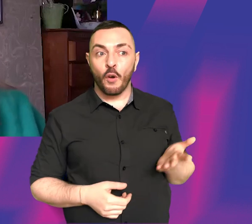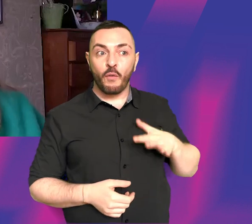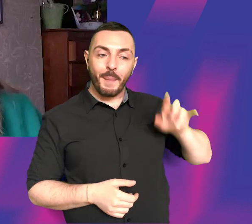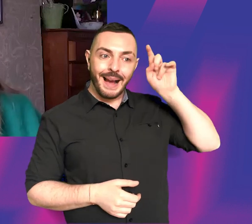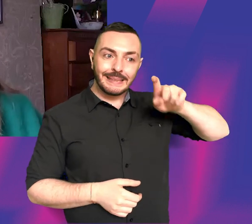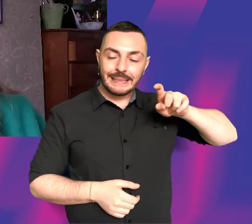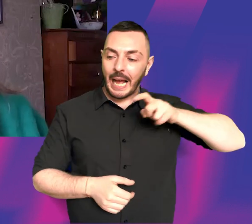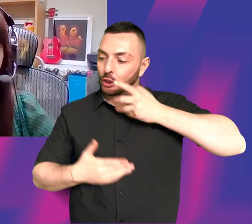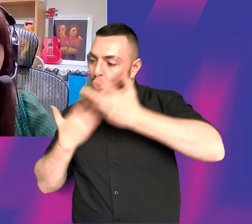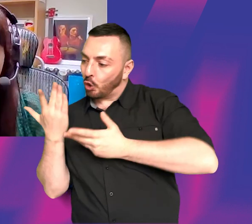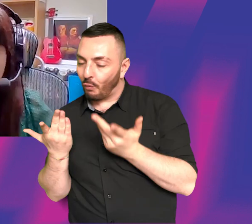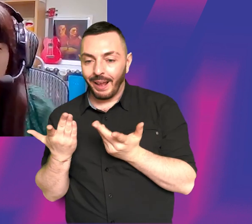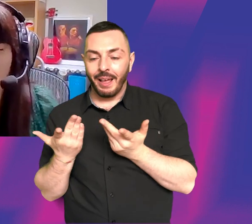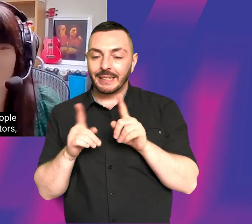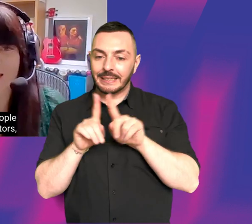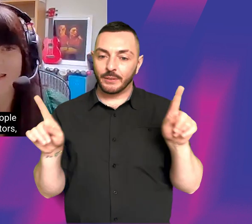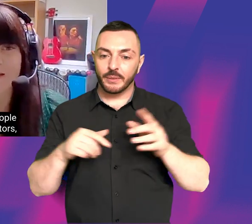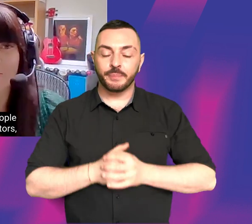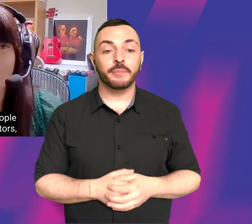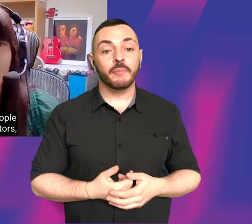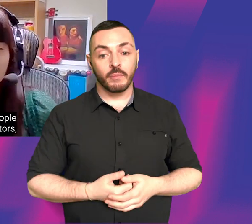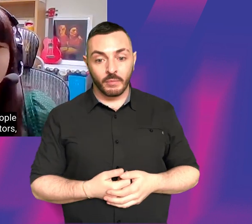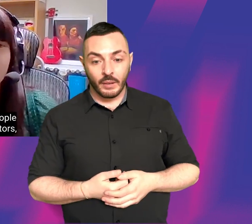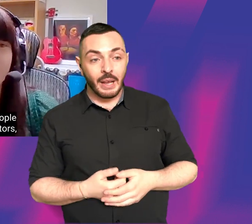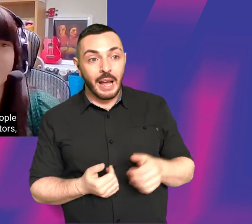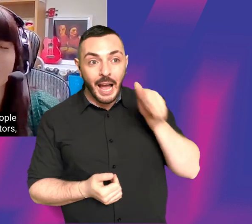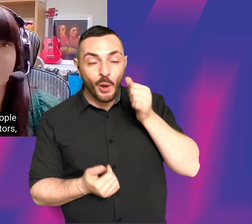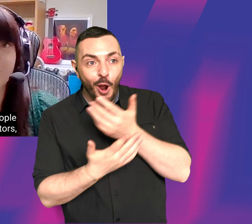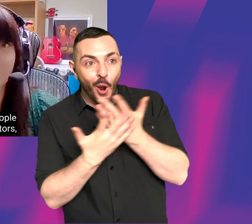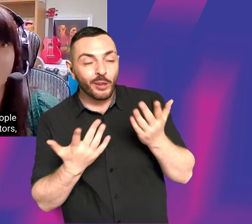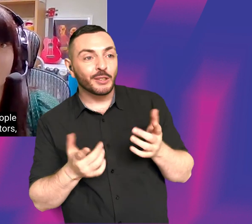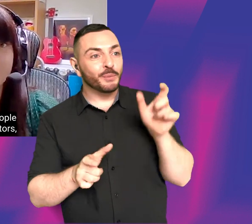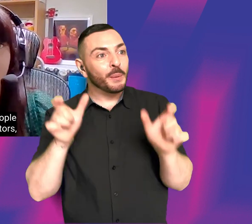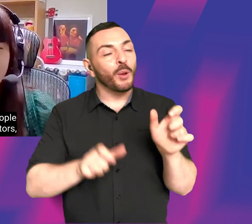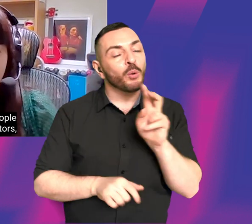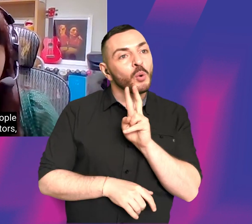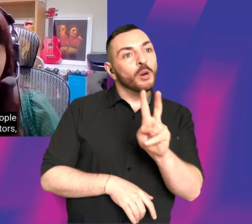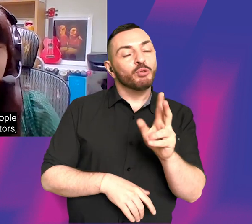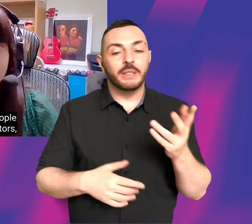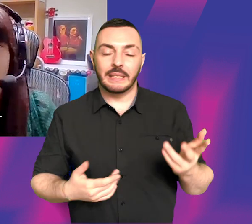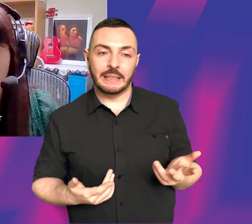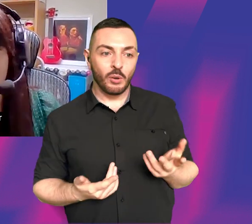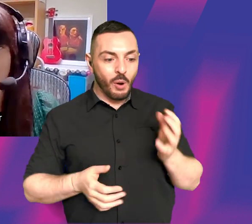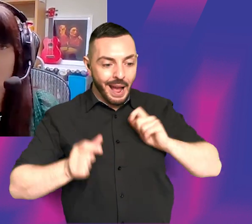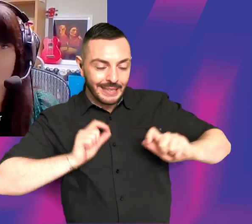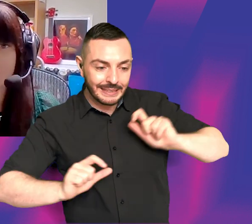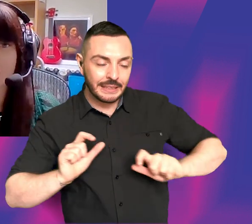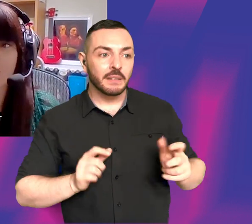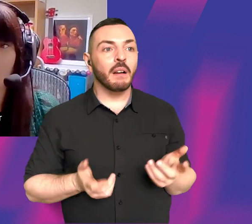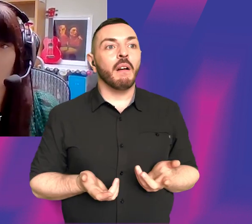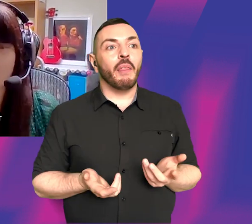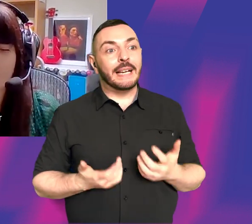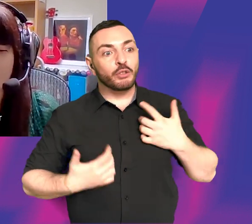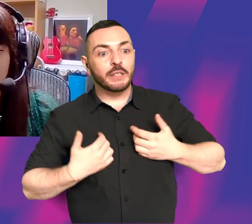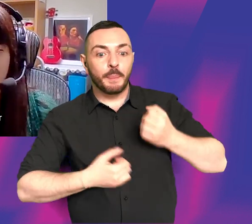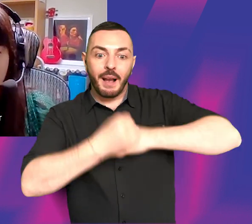and a story. Great. I think there might be a lot of people watching who perhaps, you know, they may be actors, but they're interested in directing